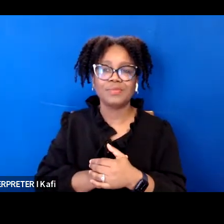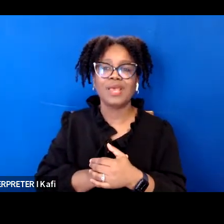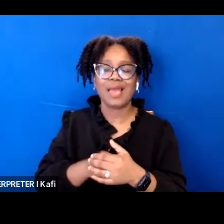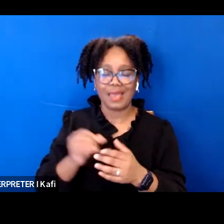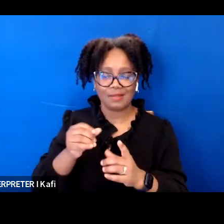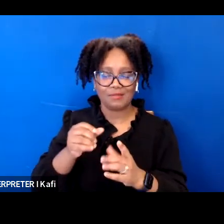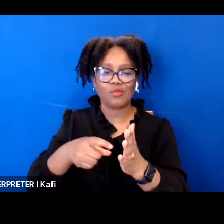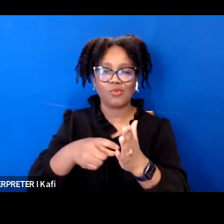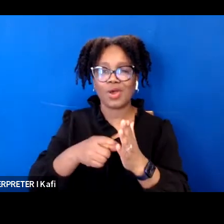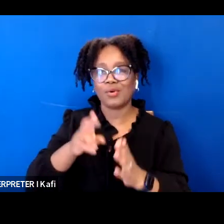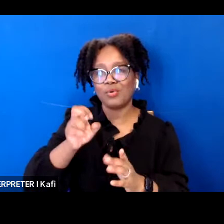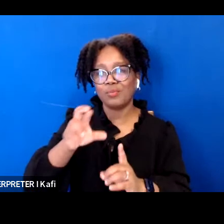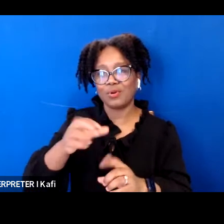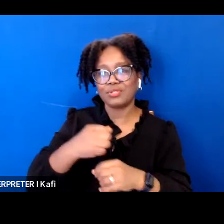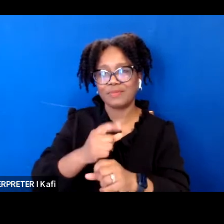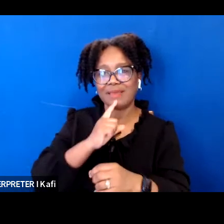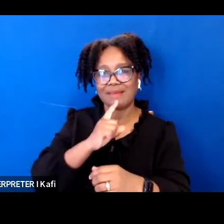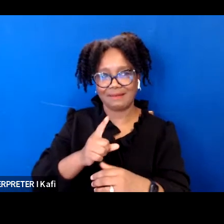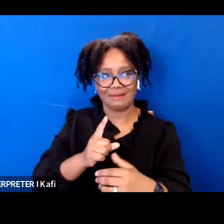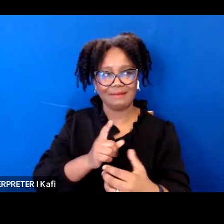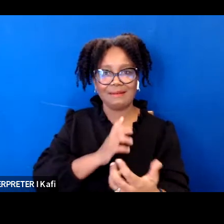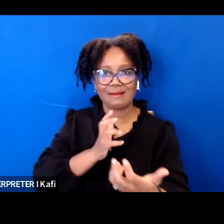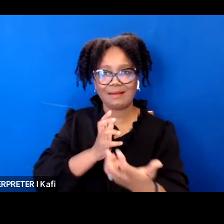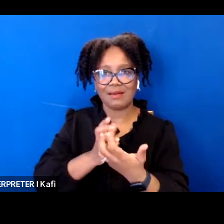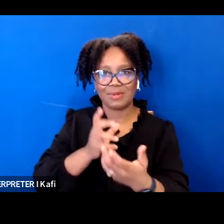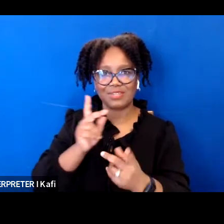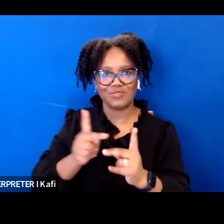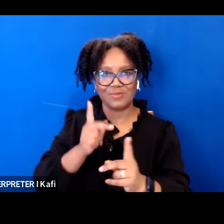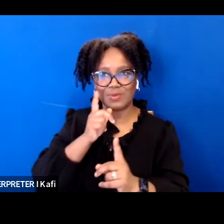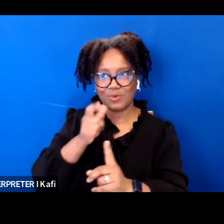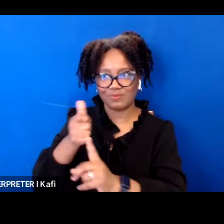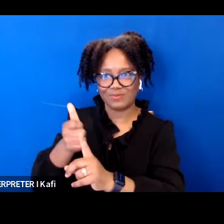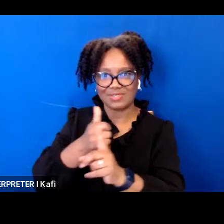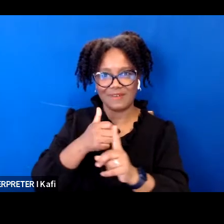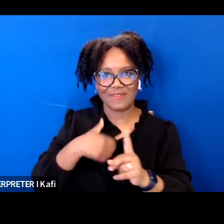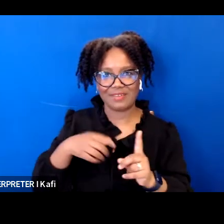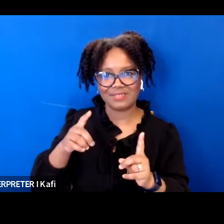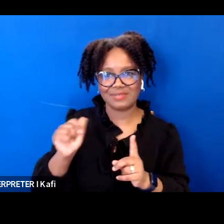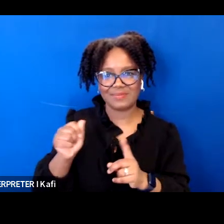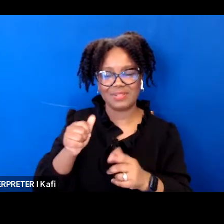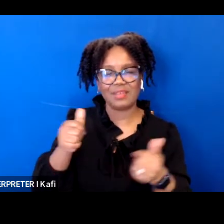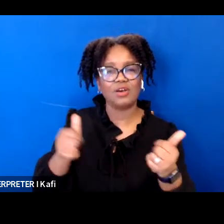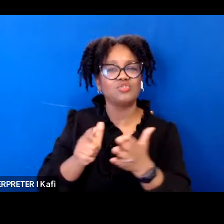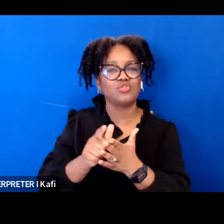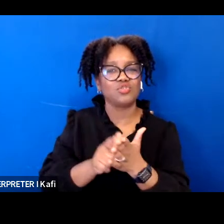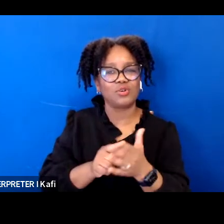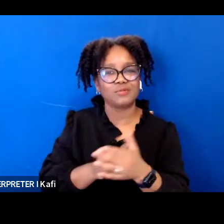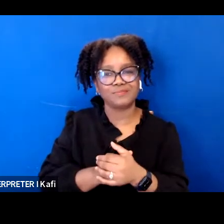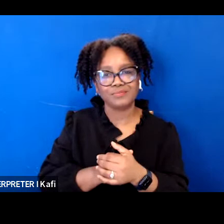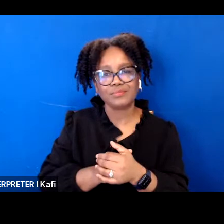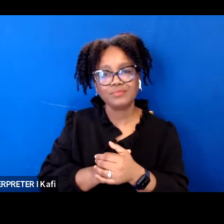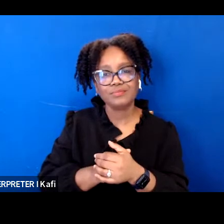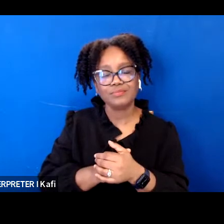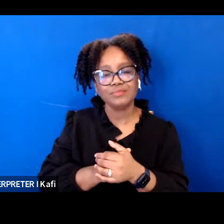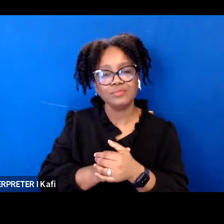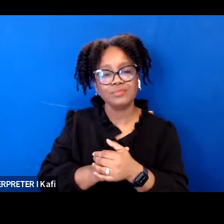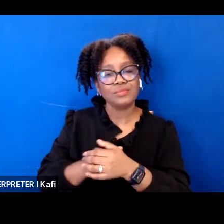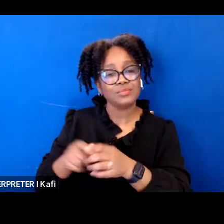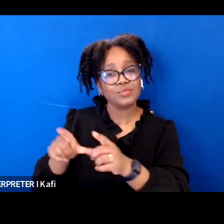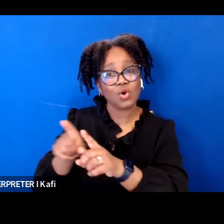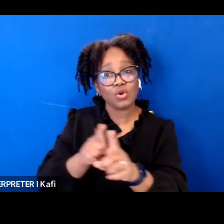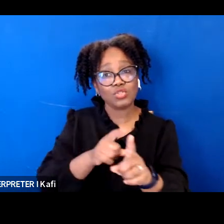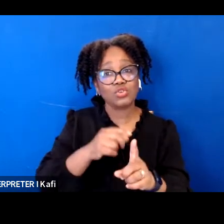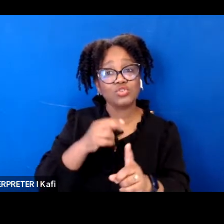she also dismissed attempt to block plaintiffs from bringing their lawsuit in the first place finding that plaintiffs did not have to experience